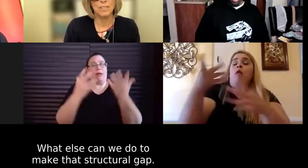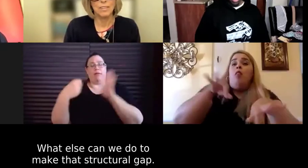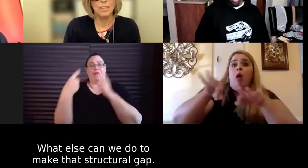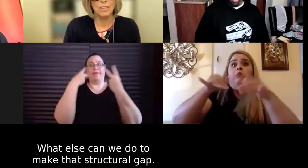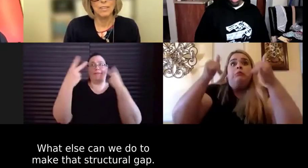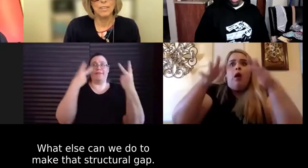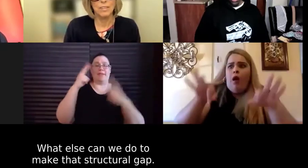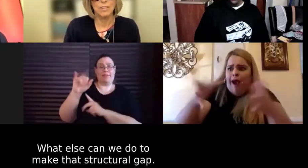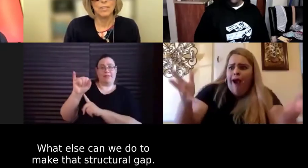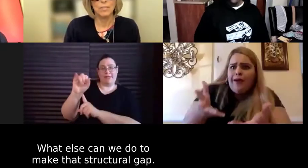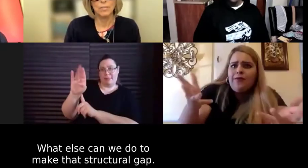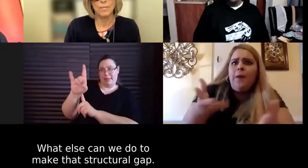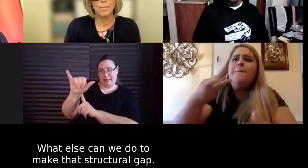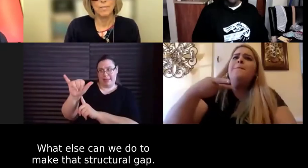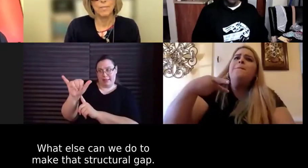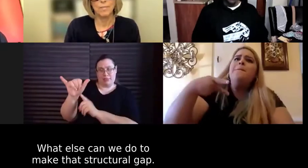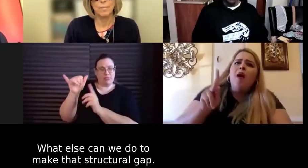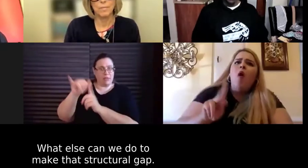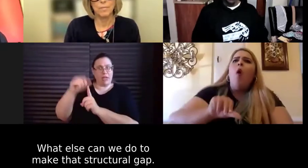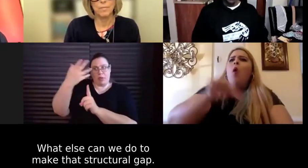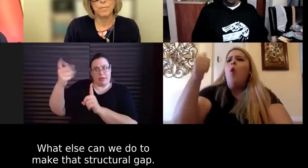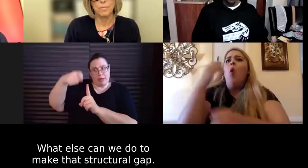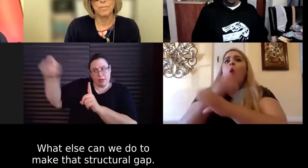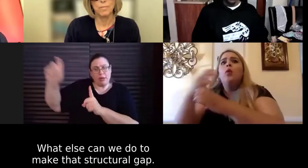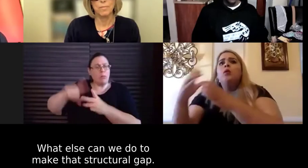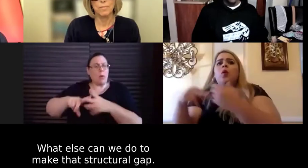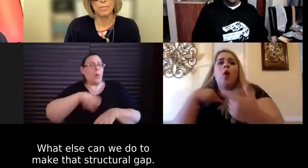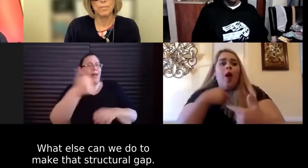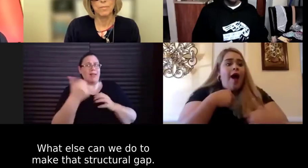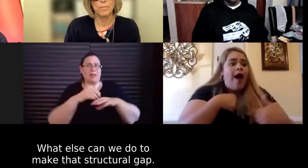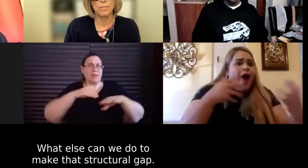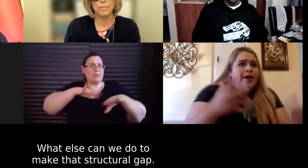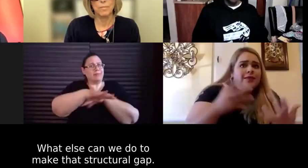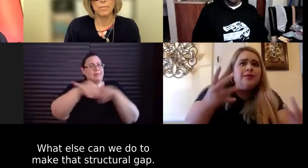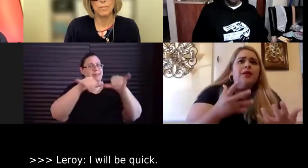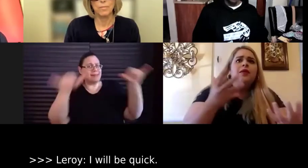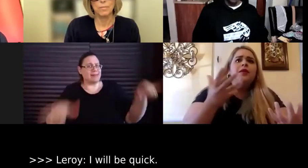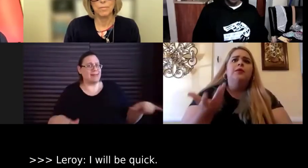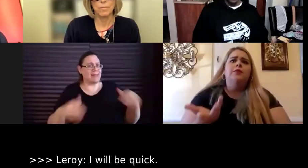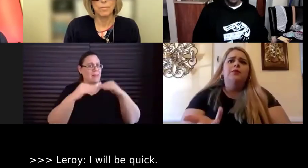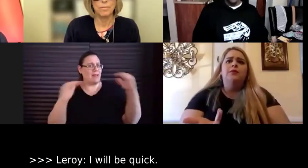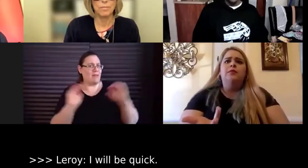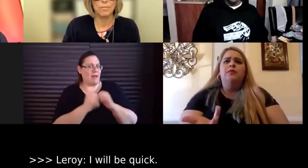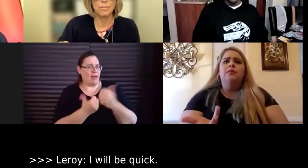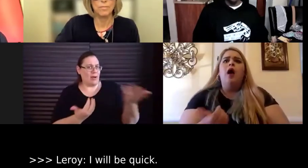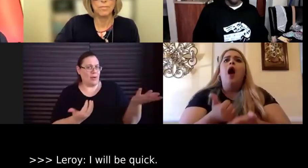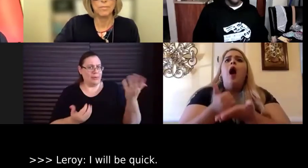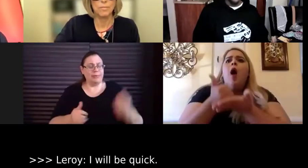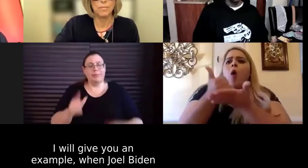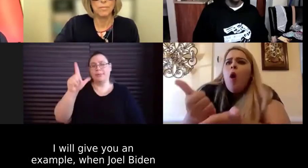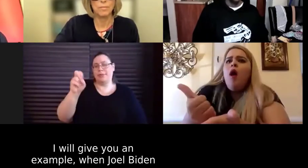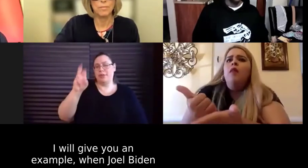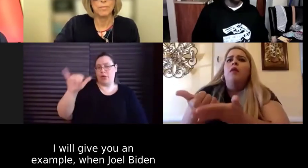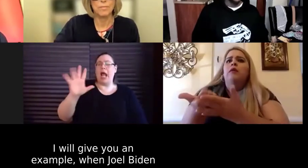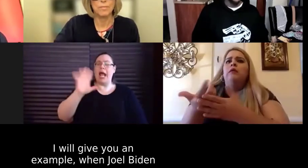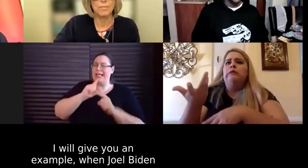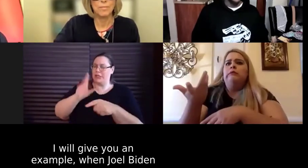What else can we do to make the structural gap? Yeah, I'll be quick.